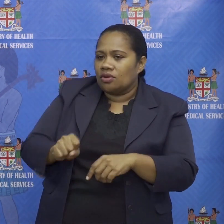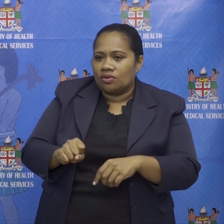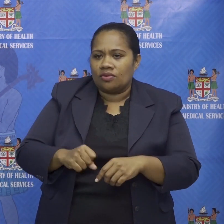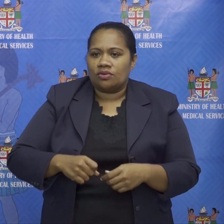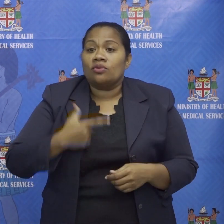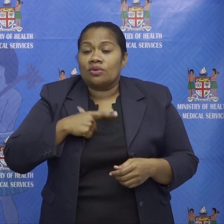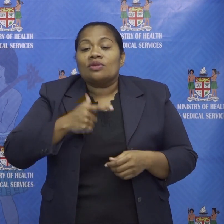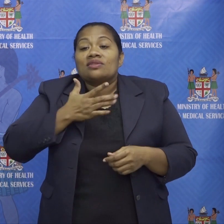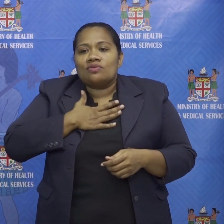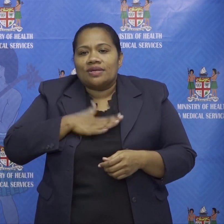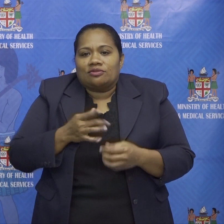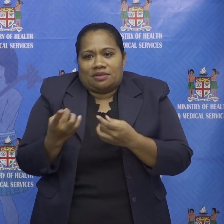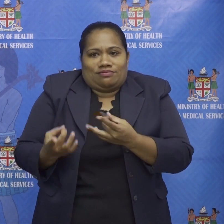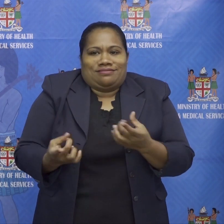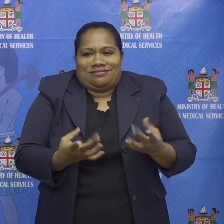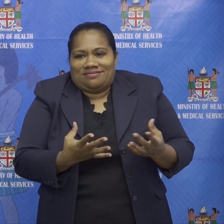caution thank you